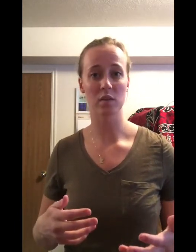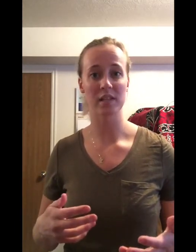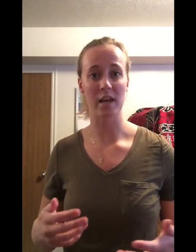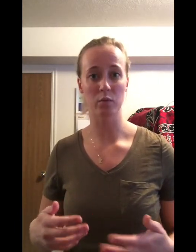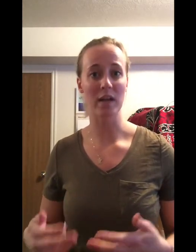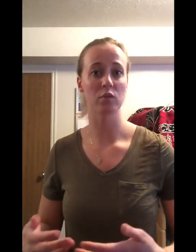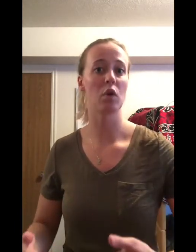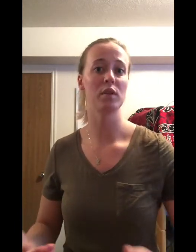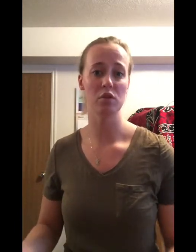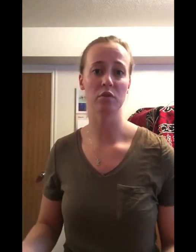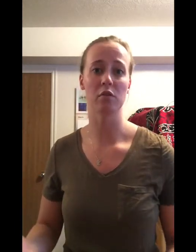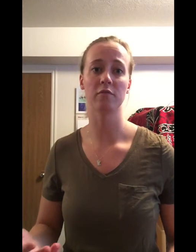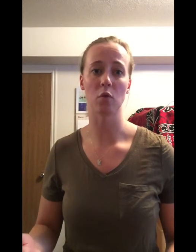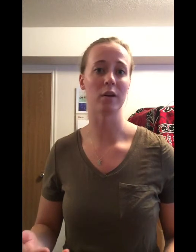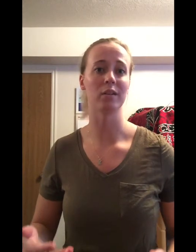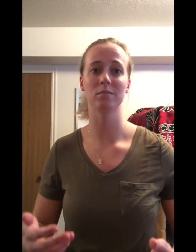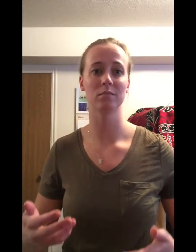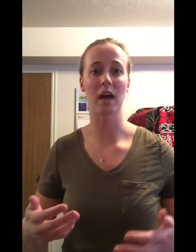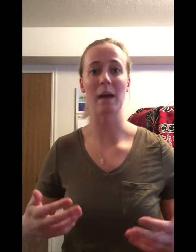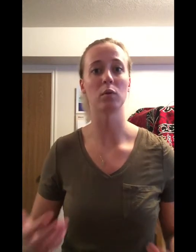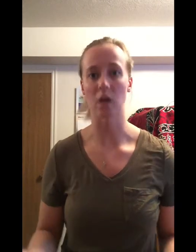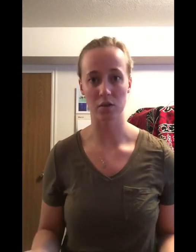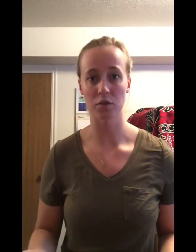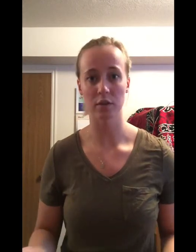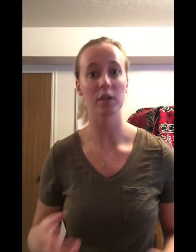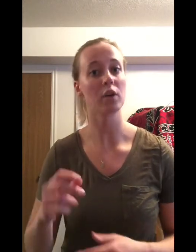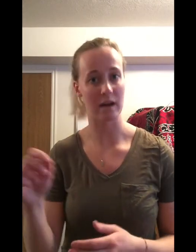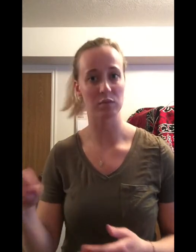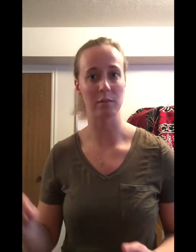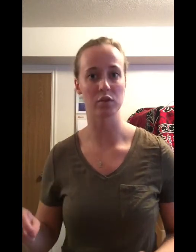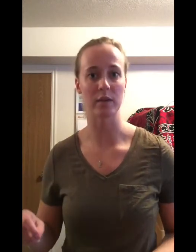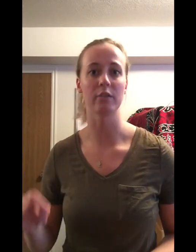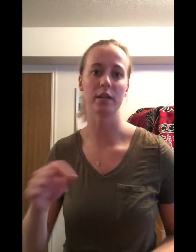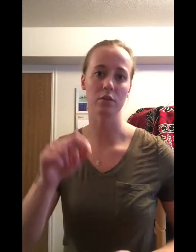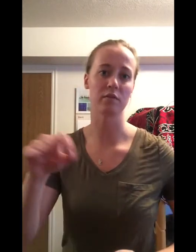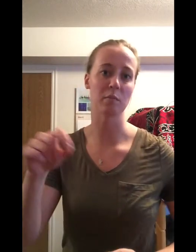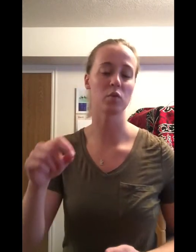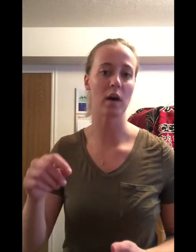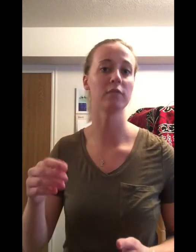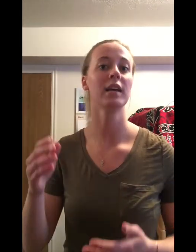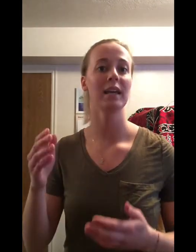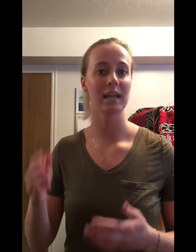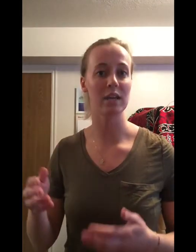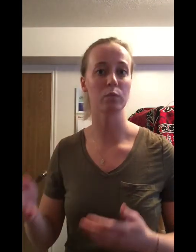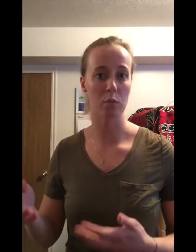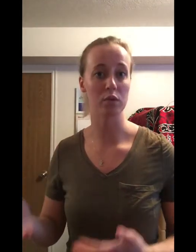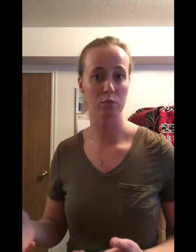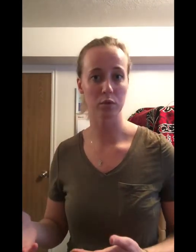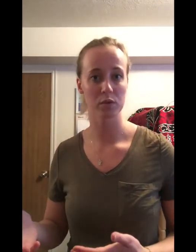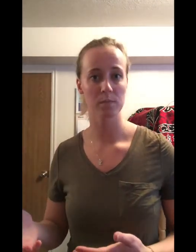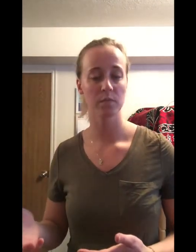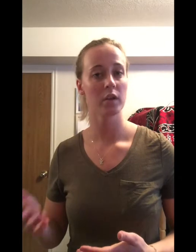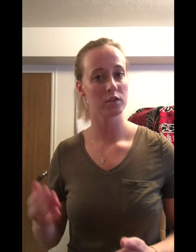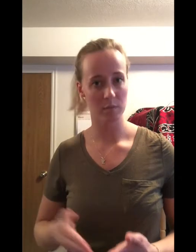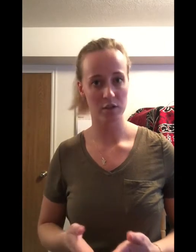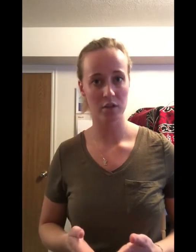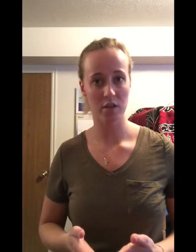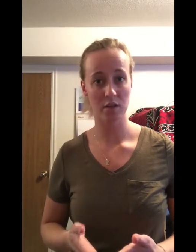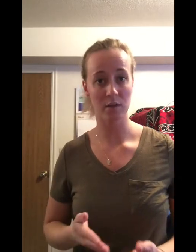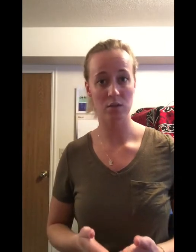will say write the Roman numeral for the hypoglossal nerve and you'll have to be able to write cranial nerve number 12 in Roman numerals. So make sure you can